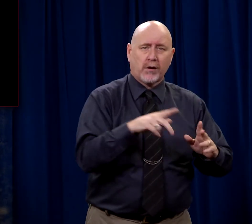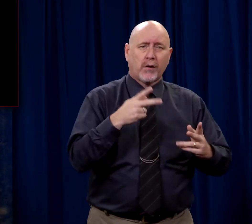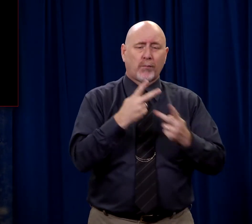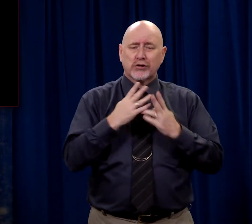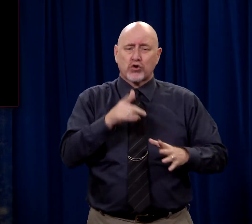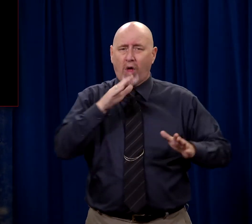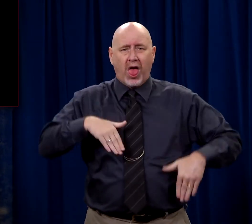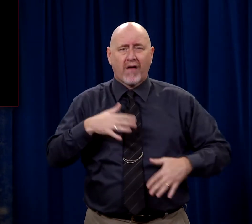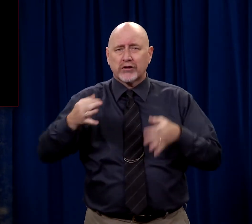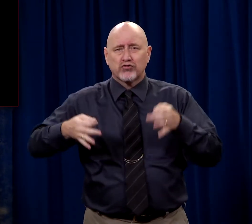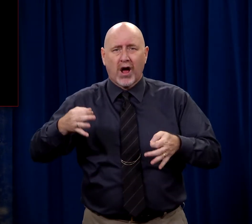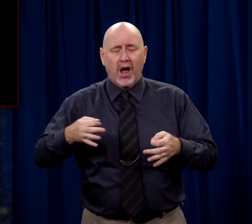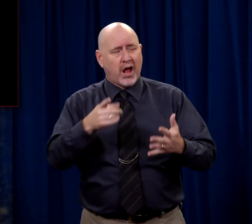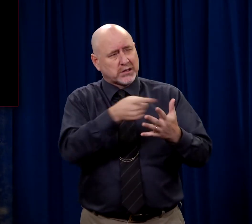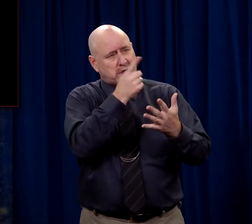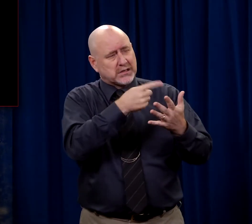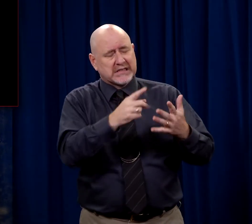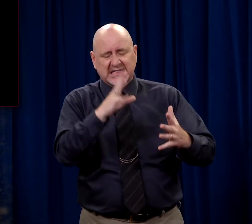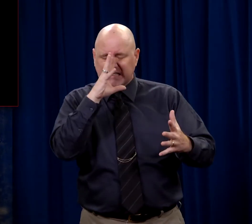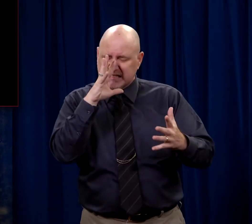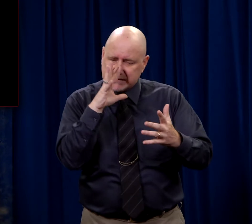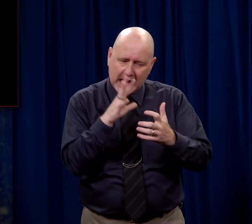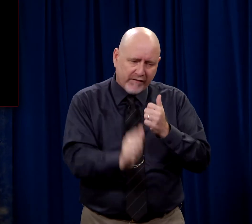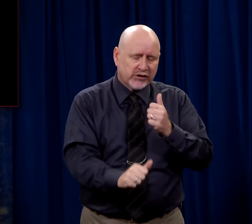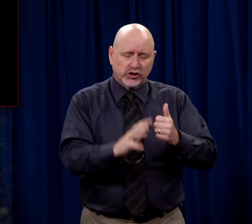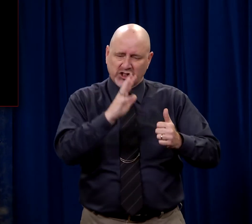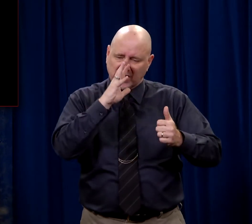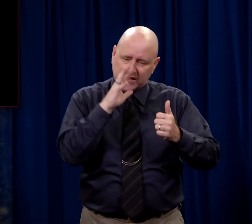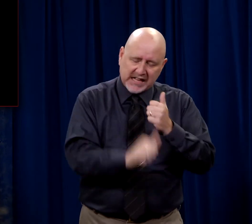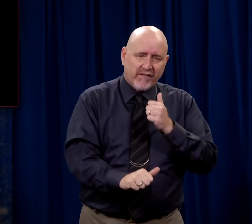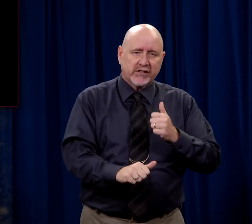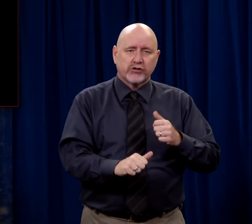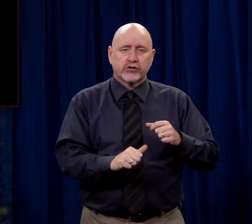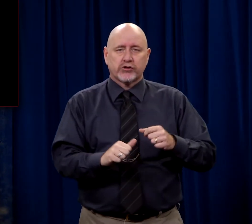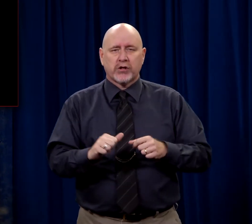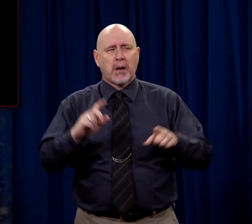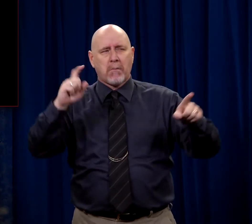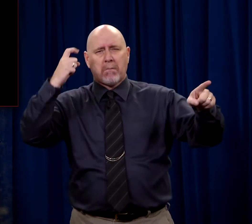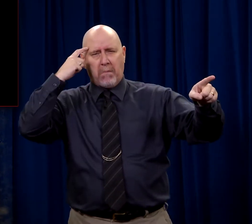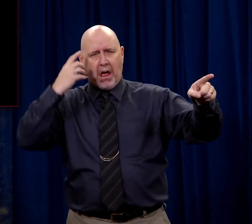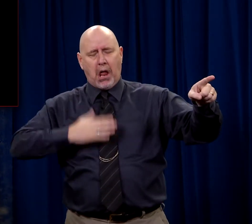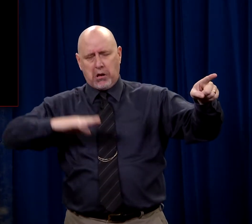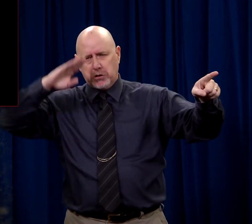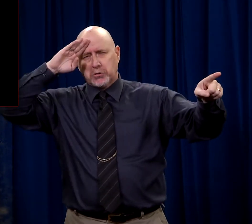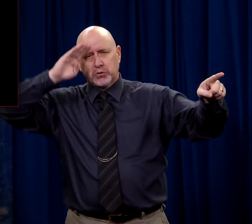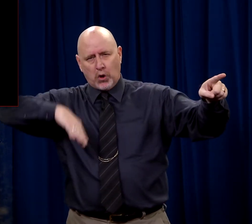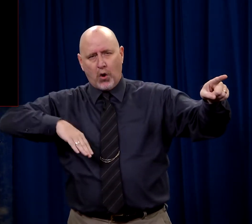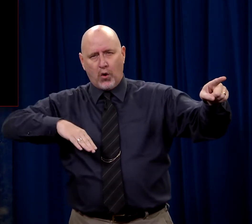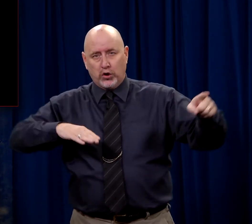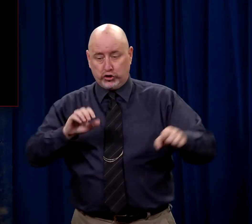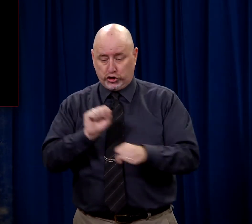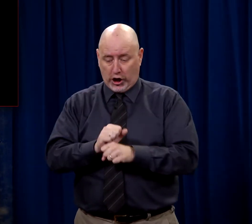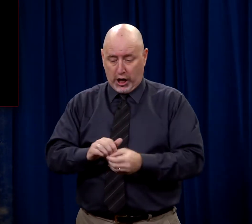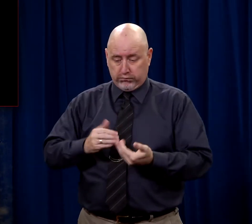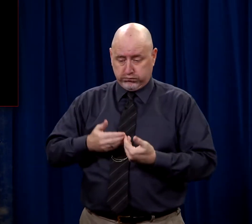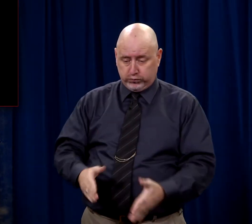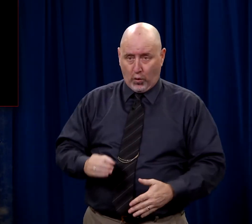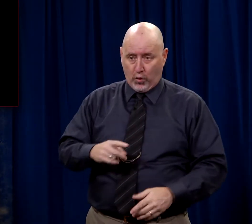untried prisoners, and his endless savage ferocity. Pilate knew that he would lose his job or